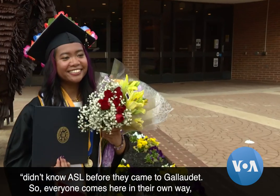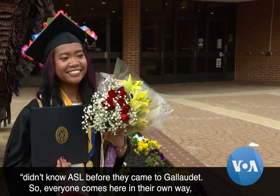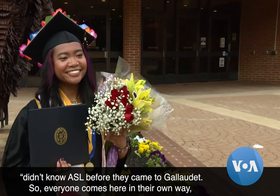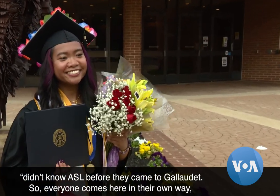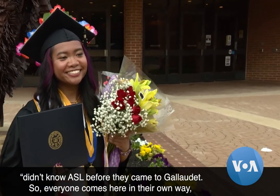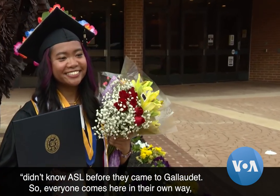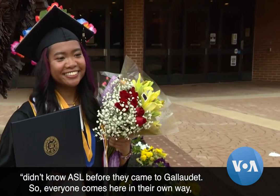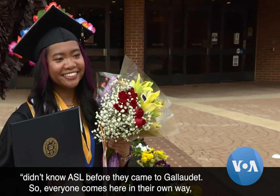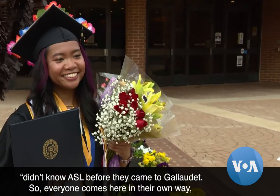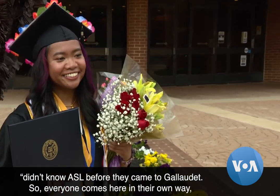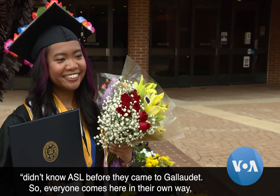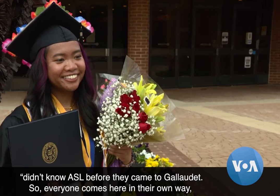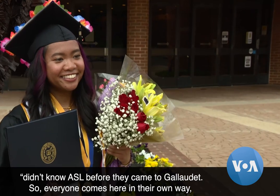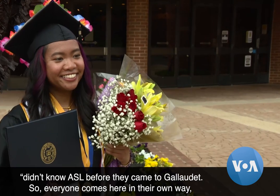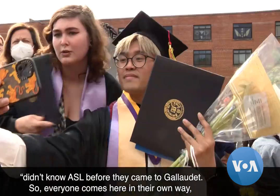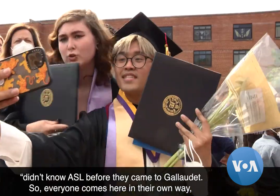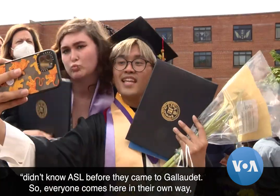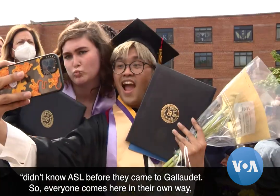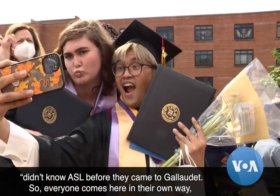So everyone, you know, comes here in their own way.